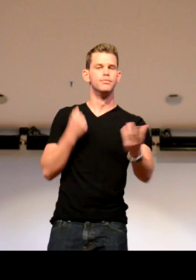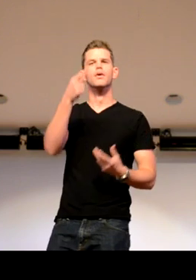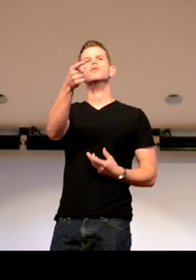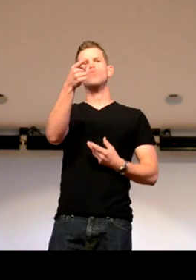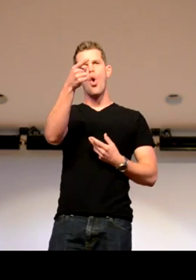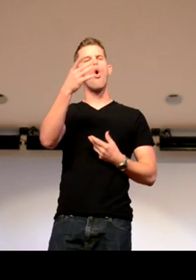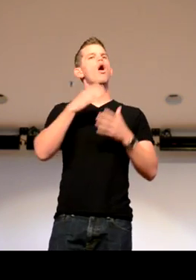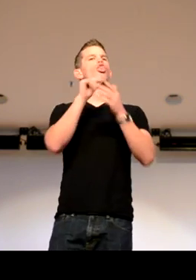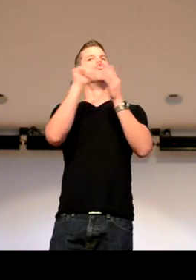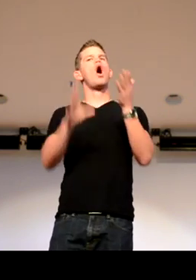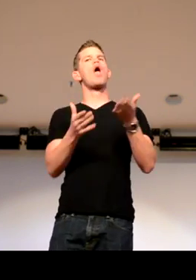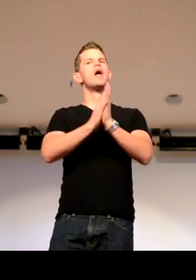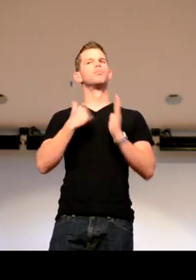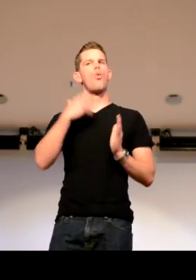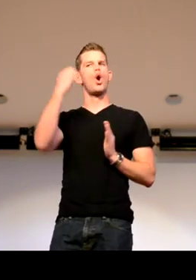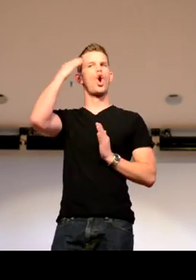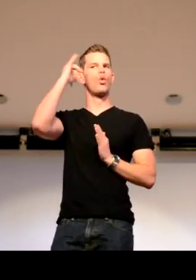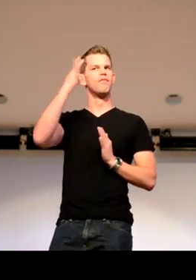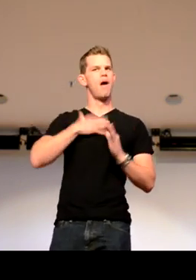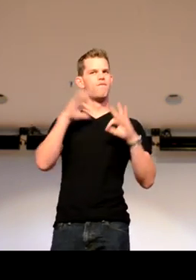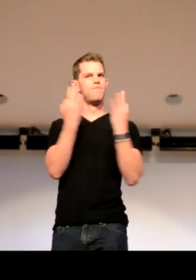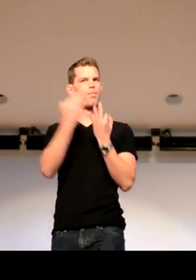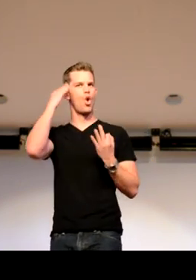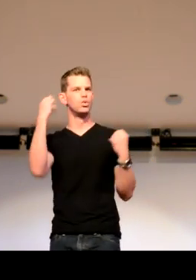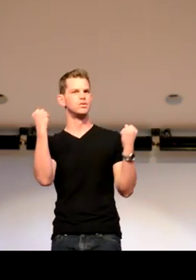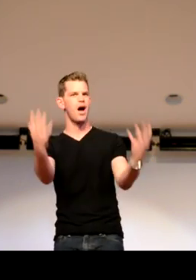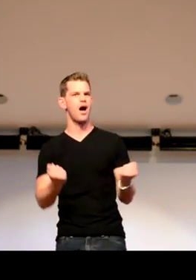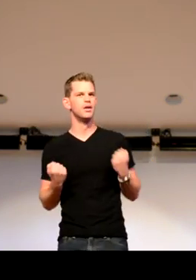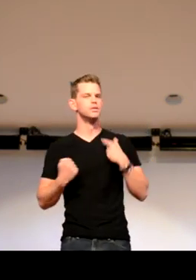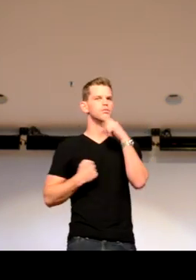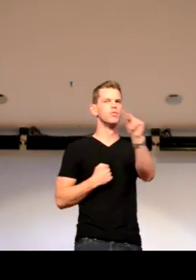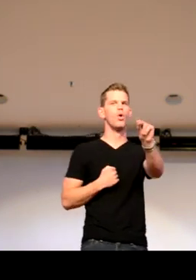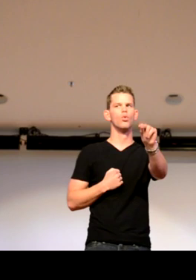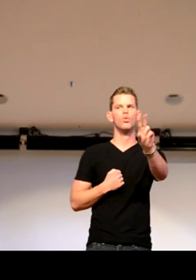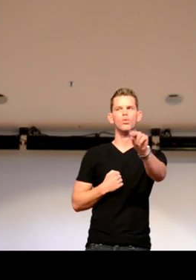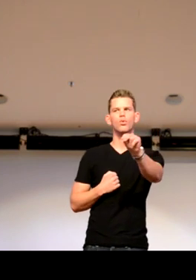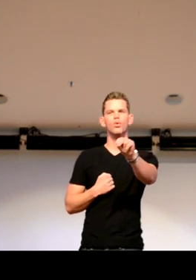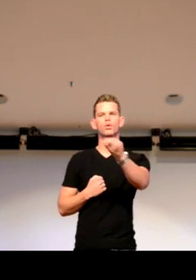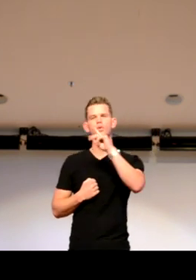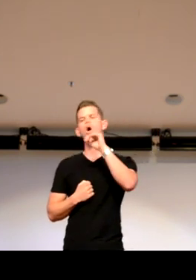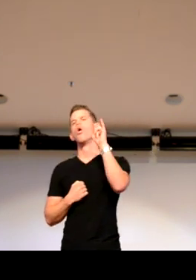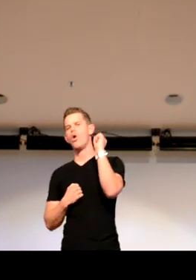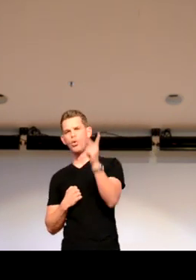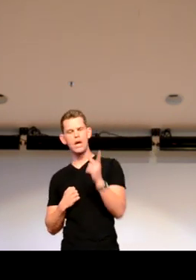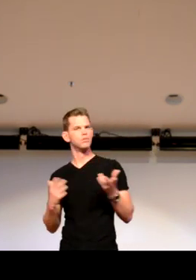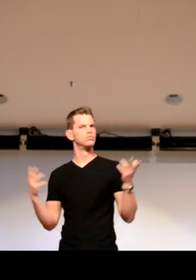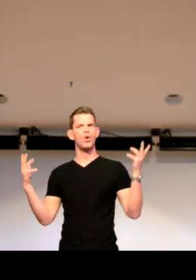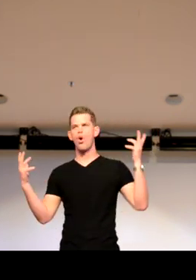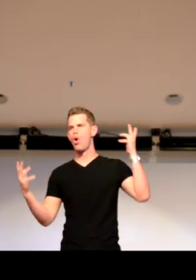up, and the director asked me if my family knows sign language, and I said no. And they said, oh, okay.